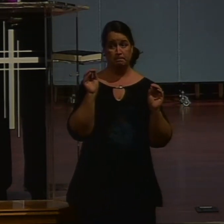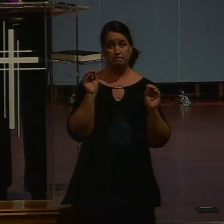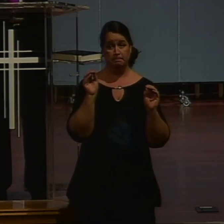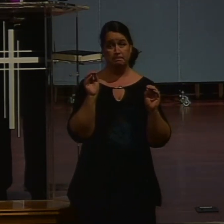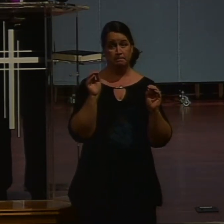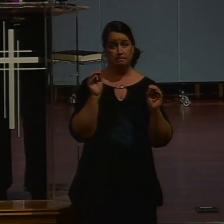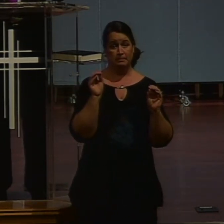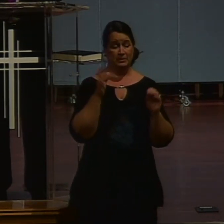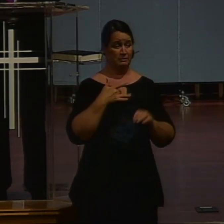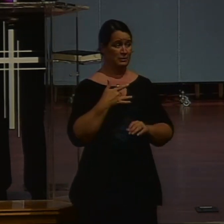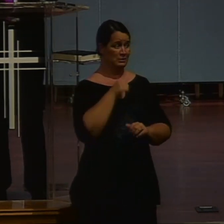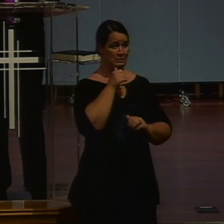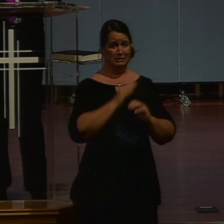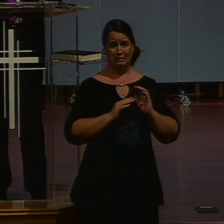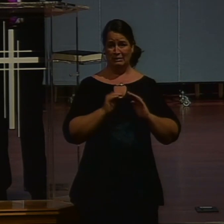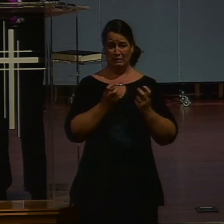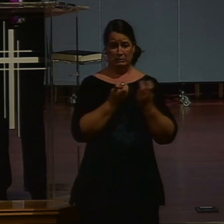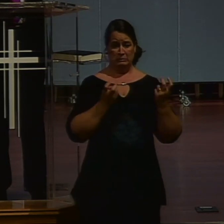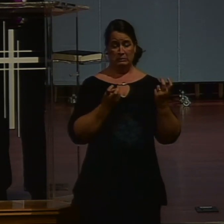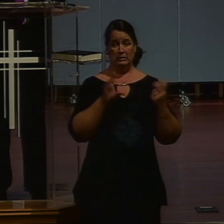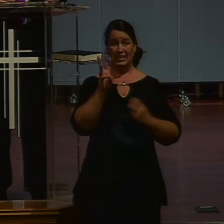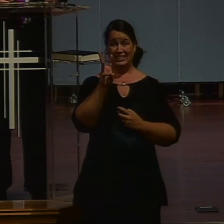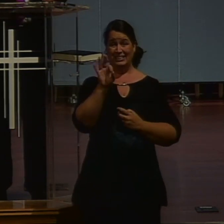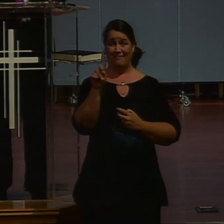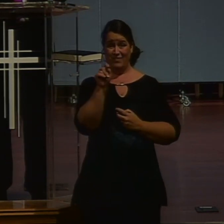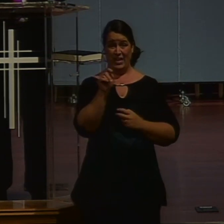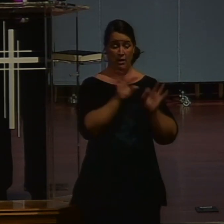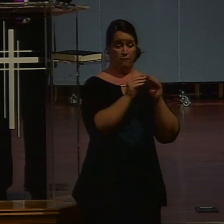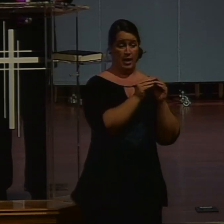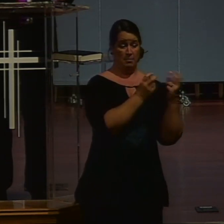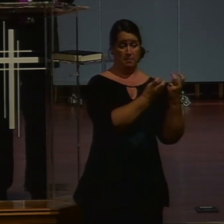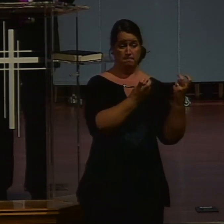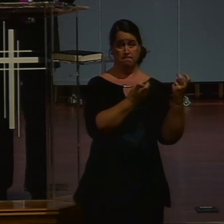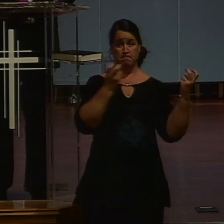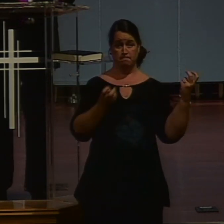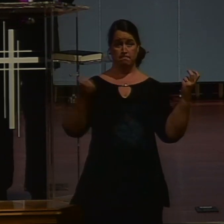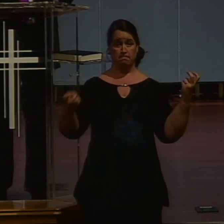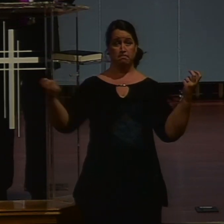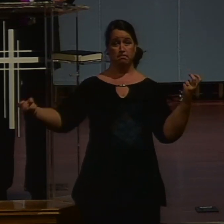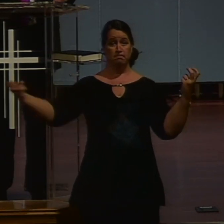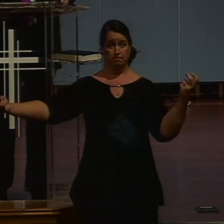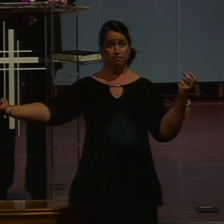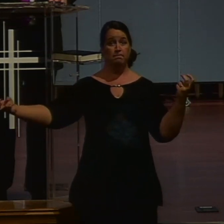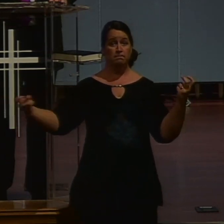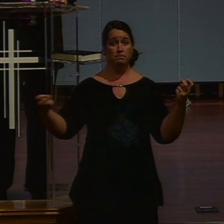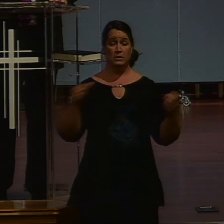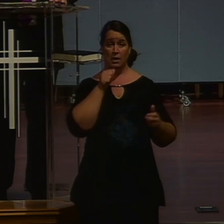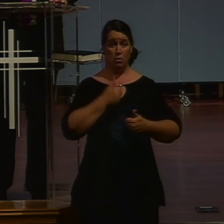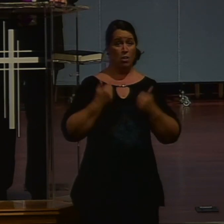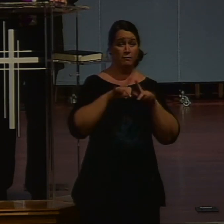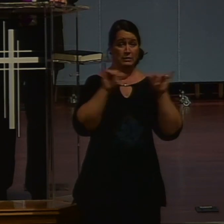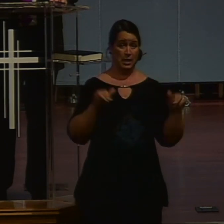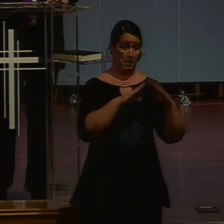made to be uncomfortable, that we'll allow six feet between families or between individuals that don't live in the same